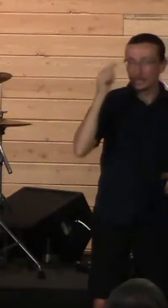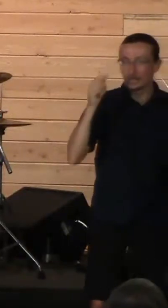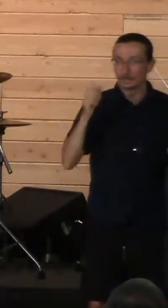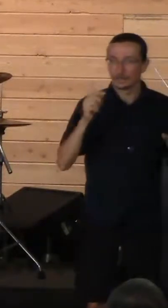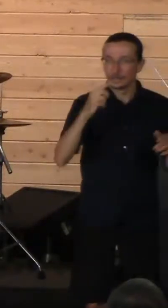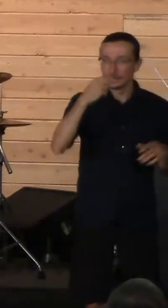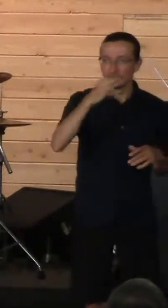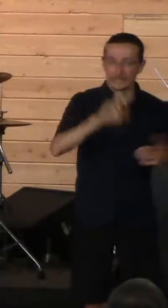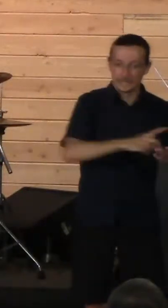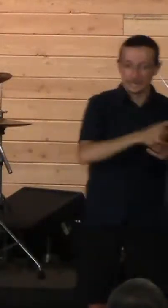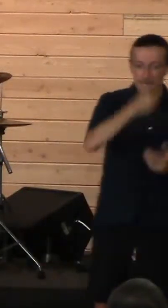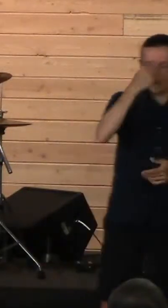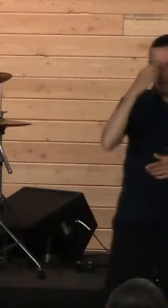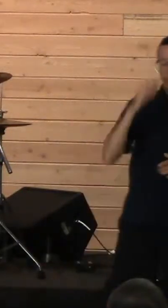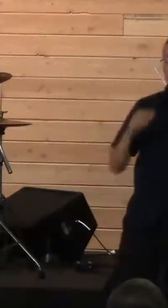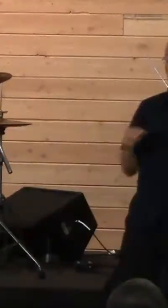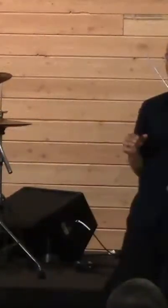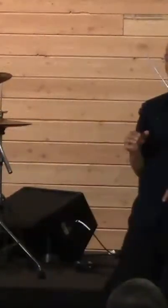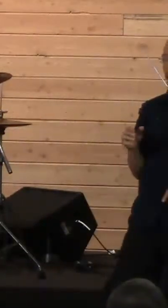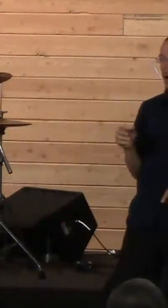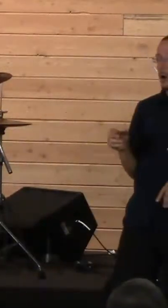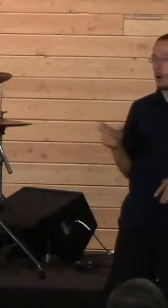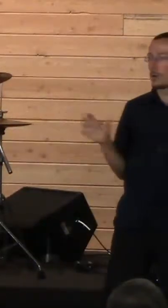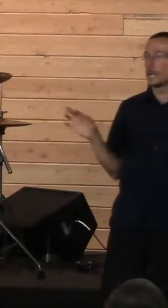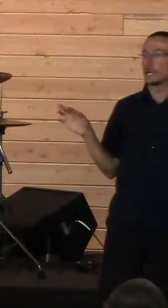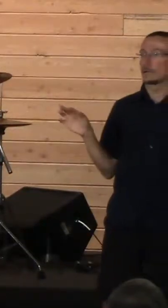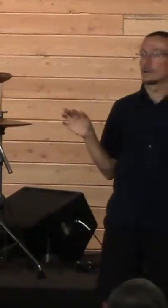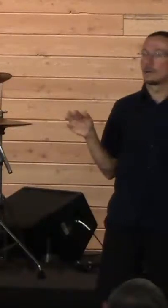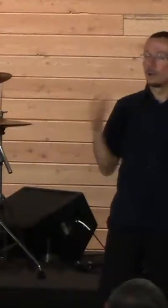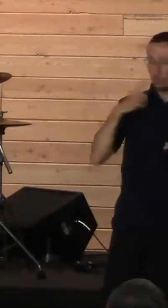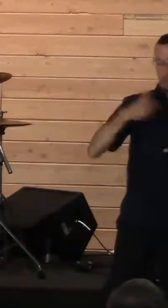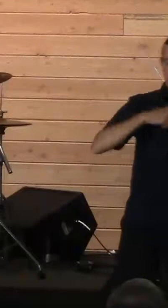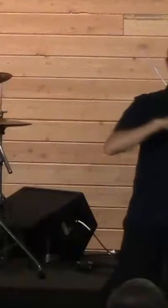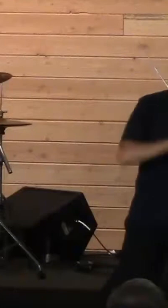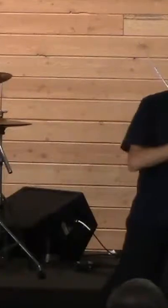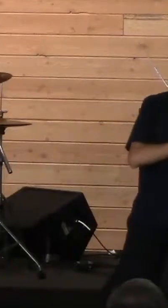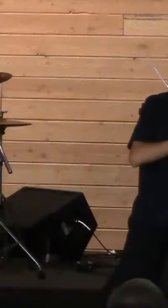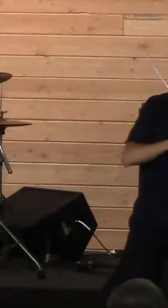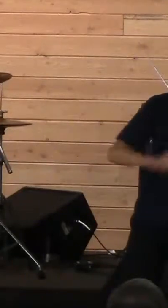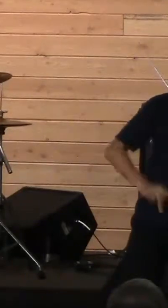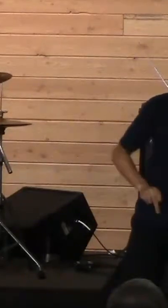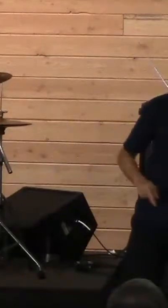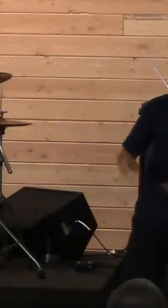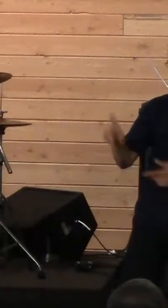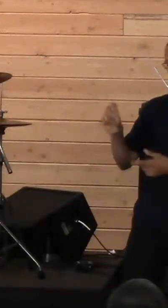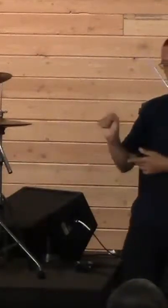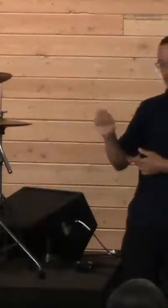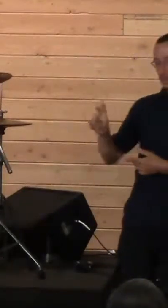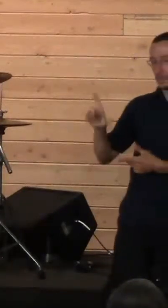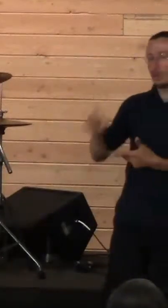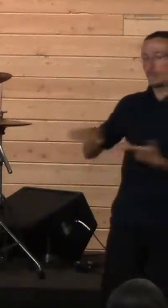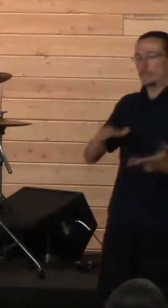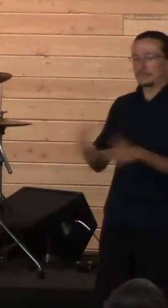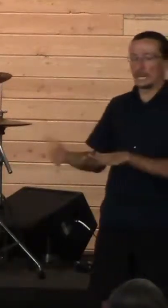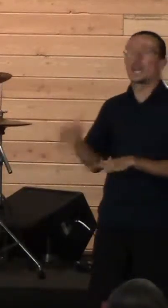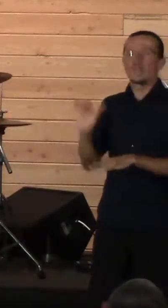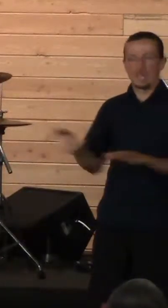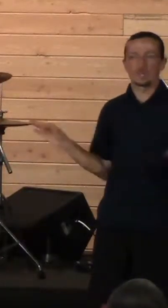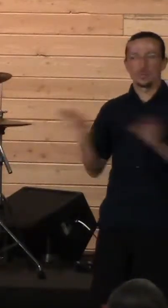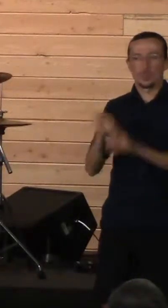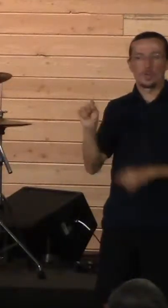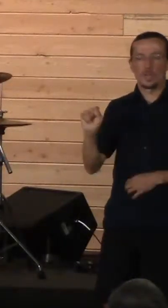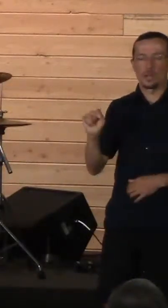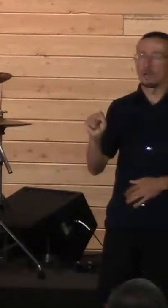David for Saul to have to die for David to take his place as king and to fulfill the calling on his